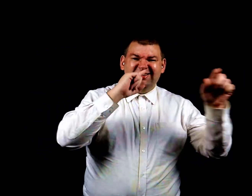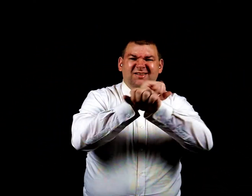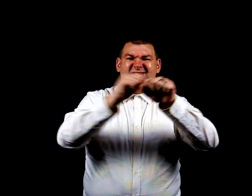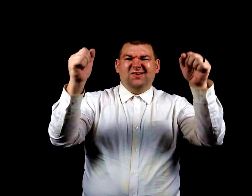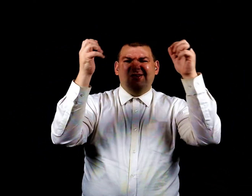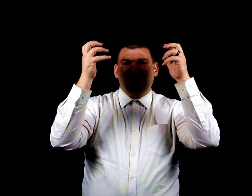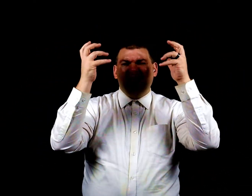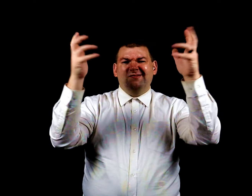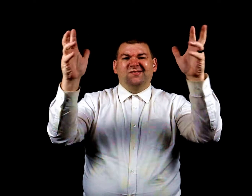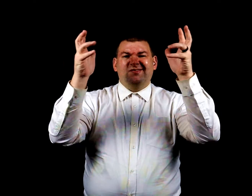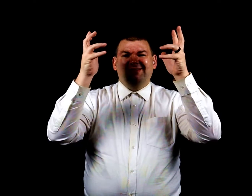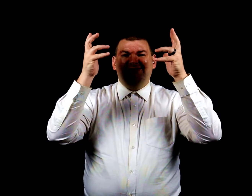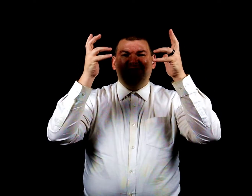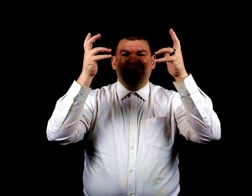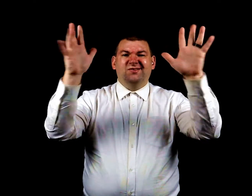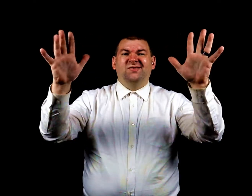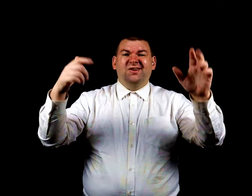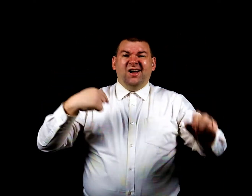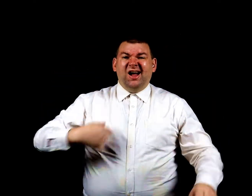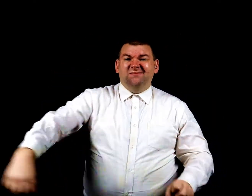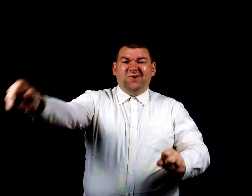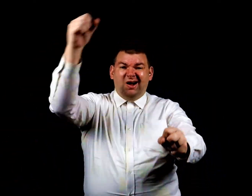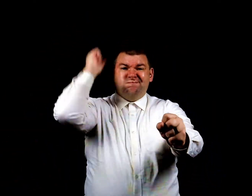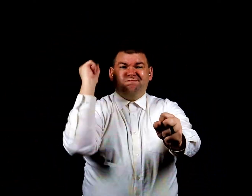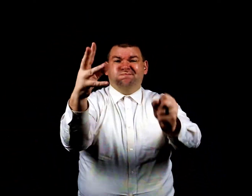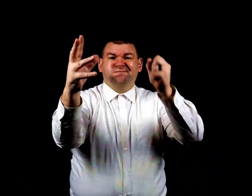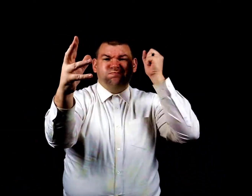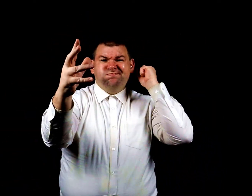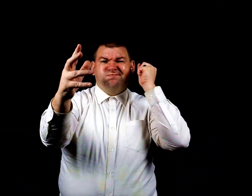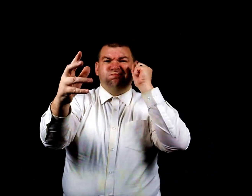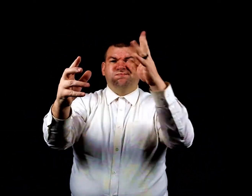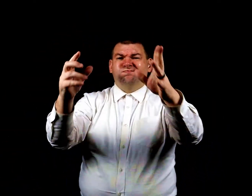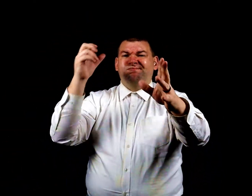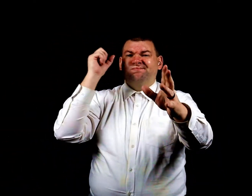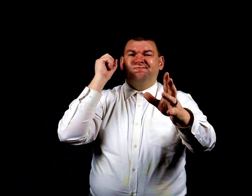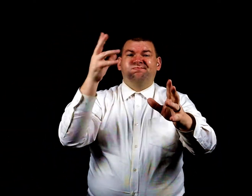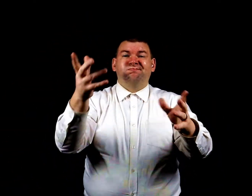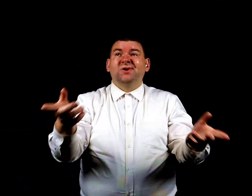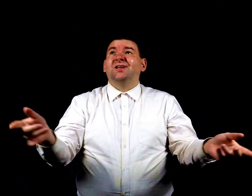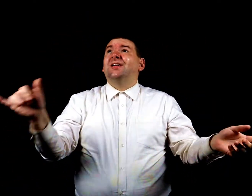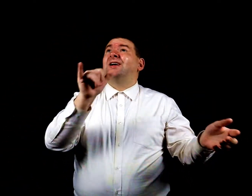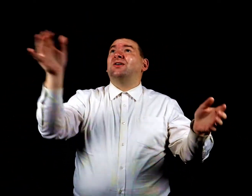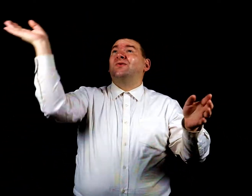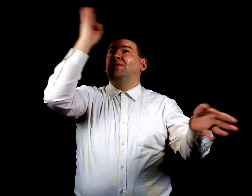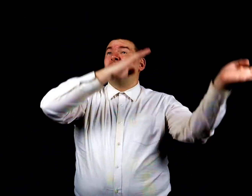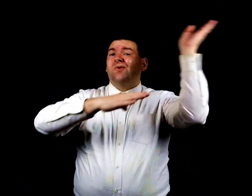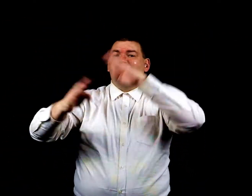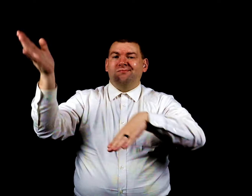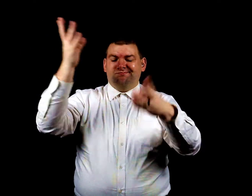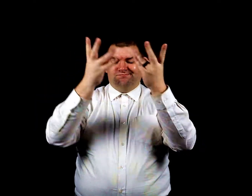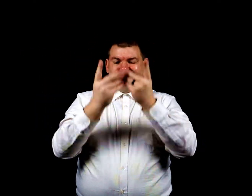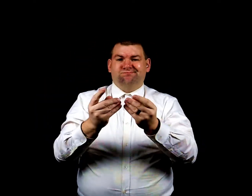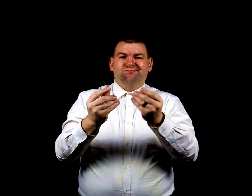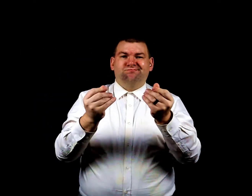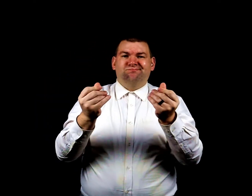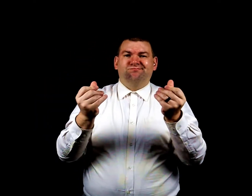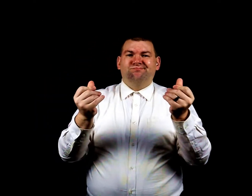over I'm gonna sing like the storm has passed